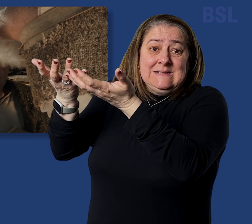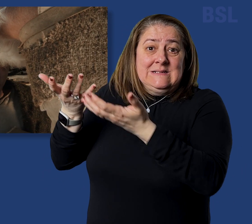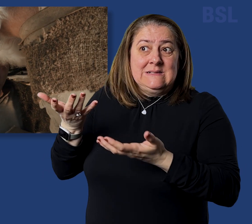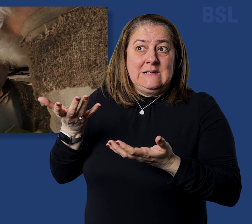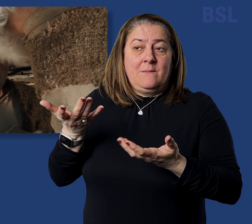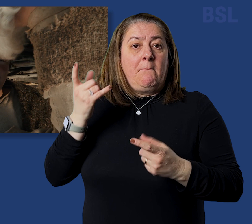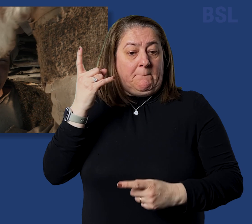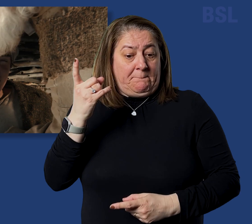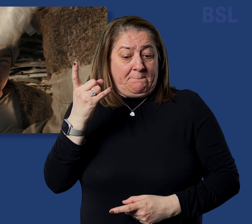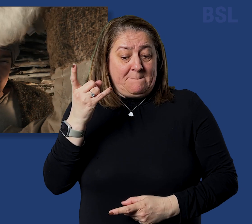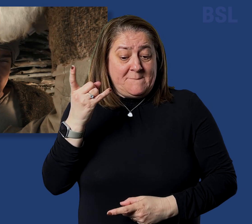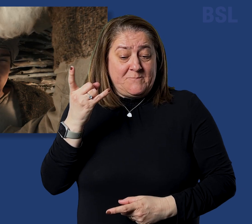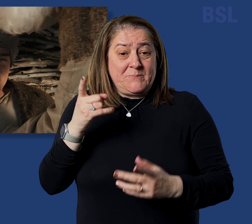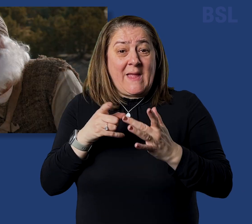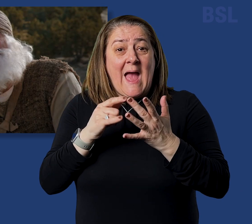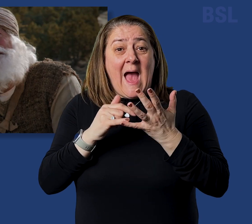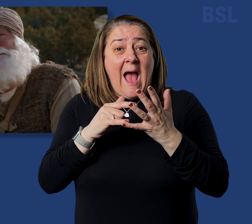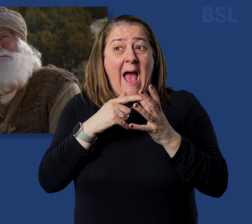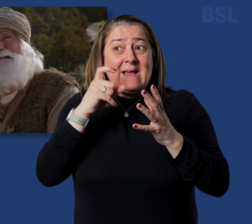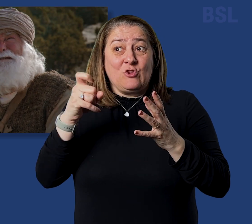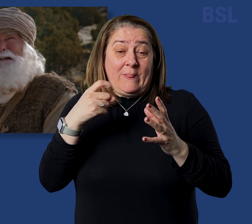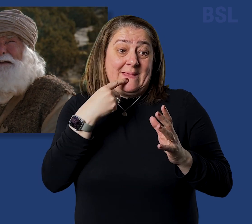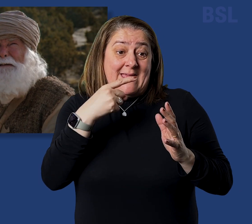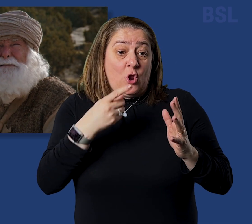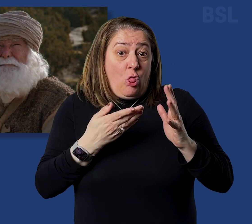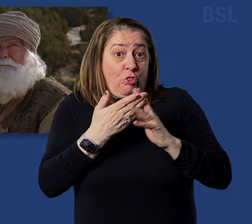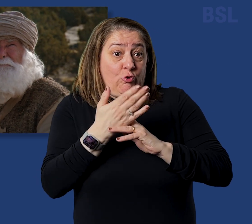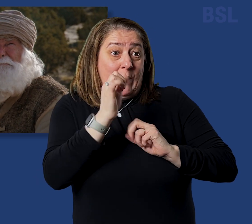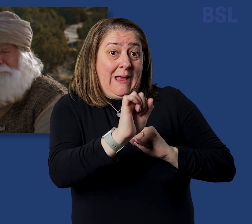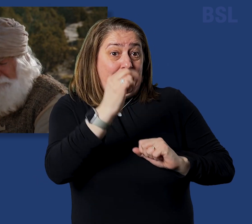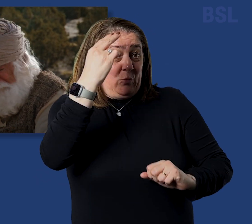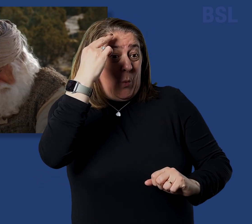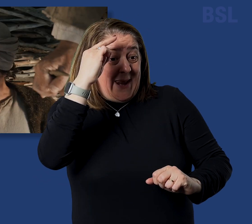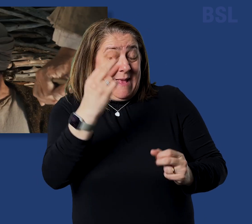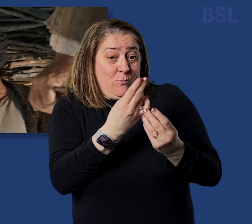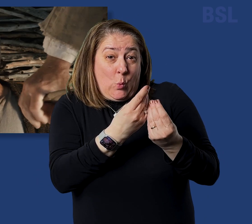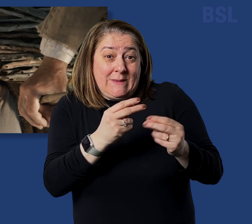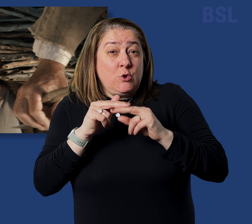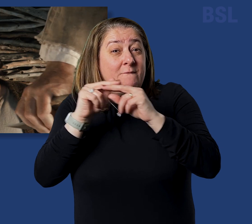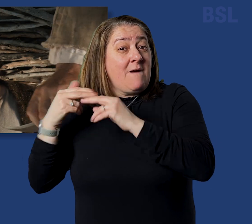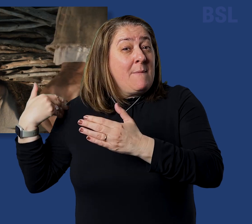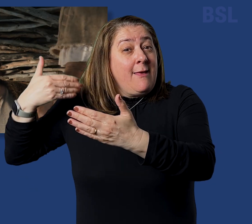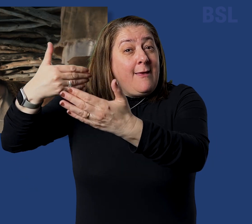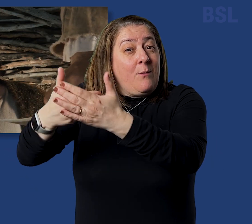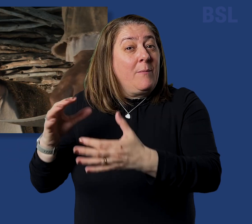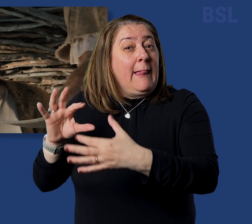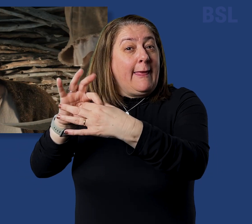of whom it was said that in Isaac shall thy seed be called, accounting that God was able to